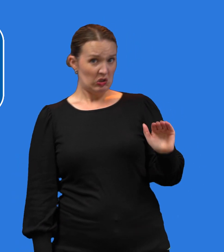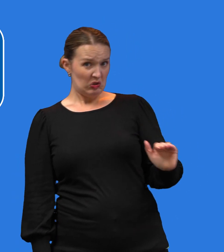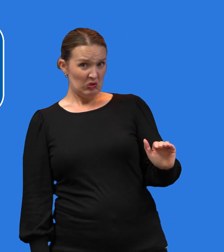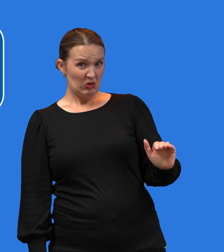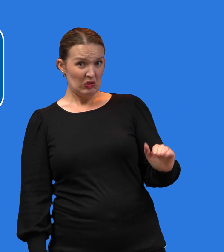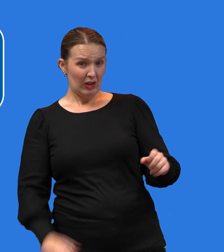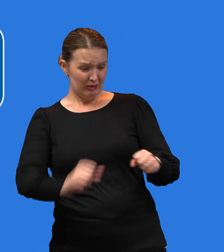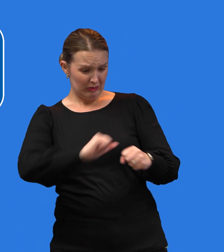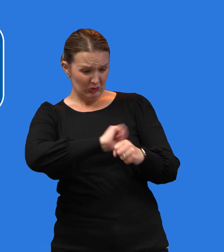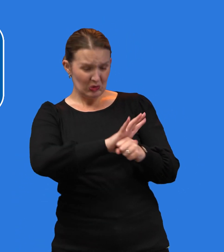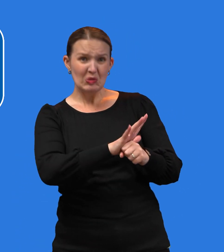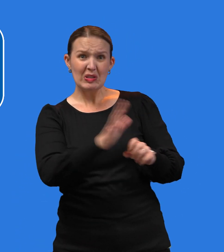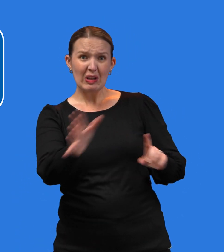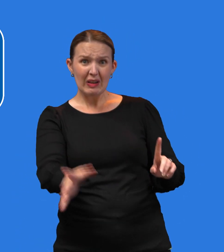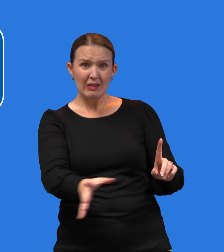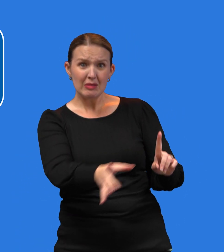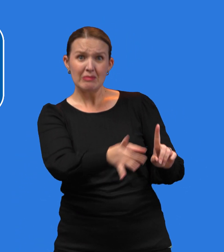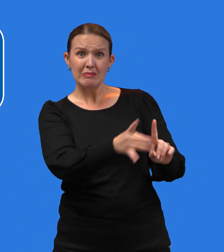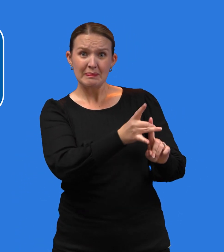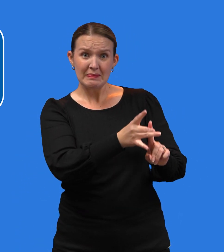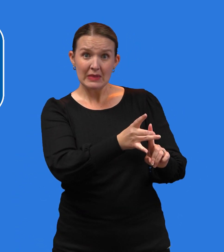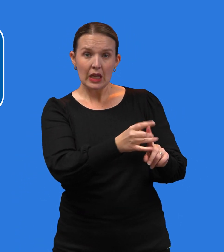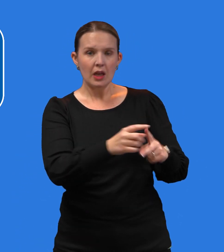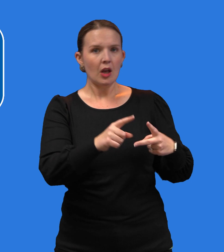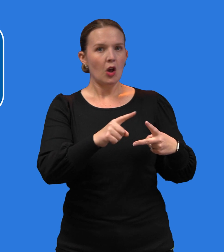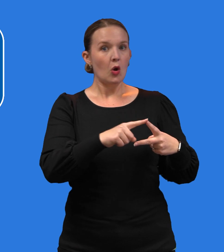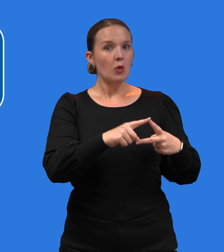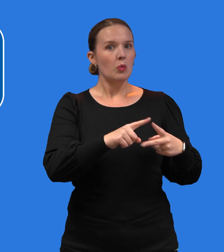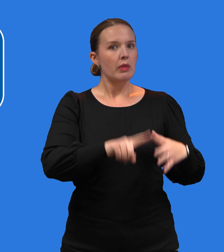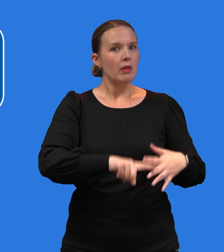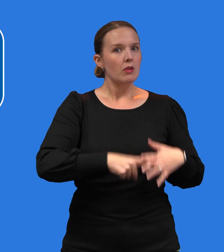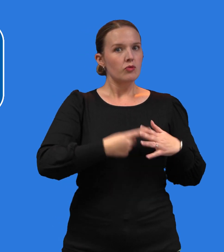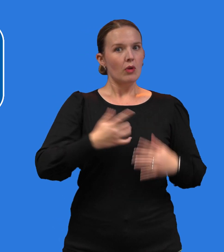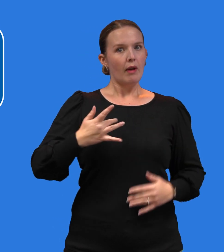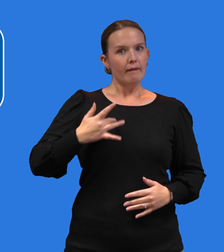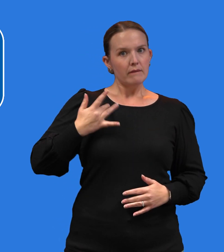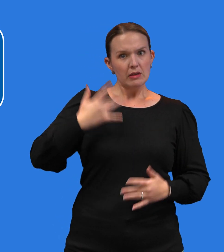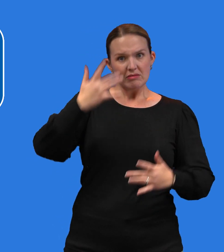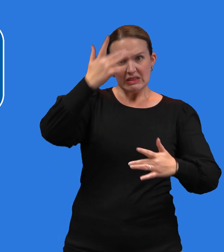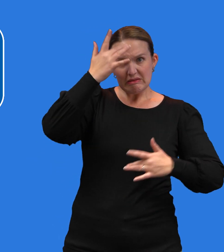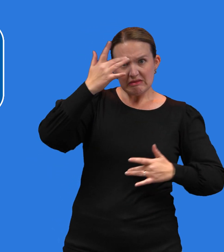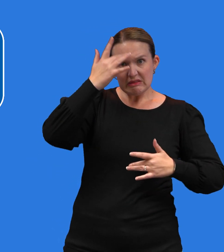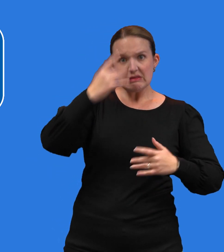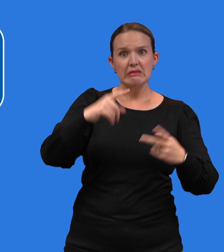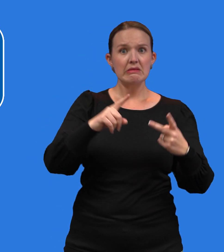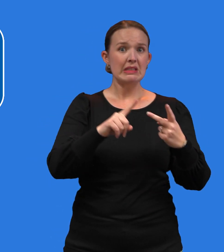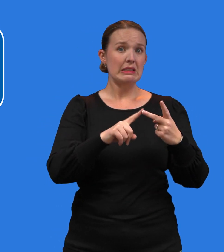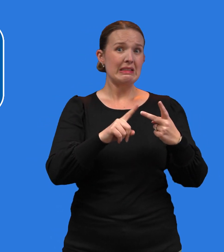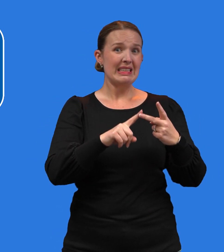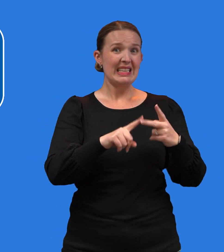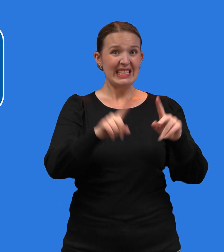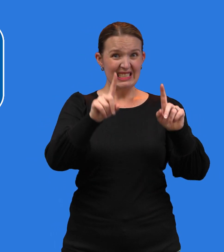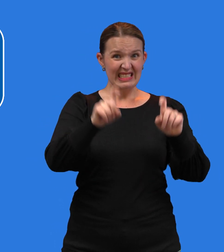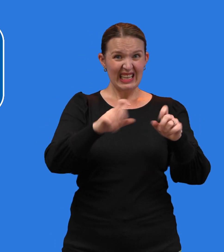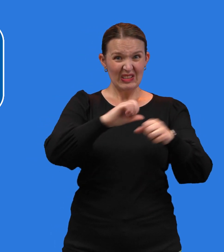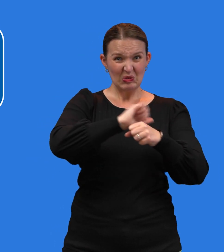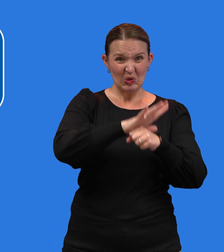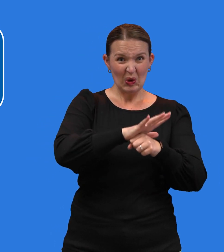If your child has already had COVID-19, they can get their next dose of a COVID-19 vaccine